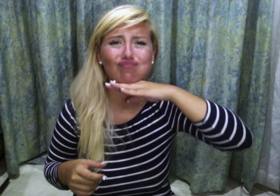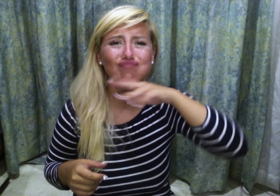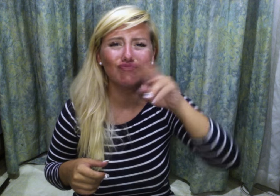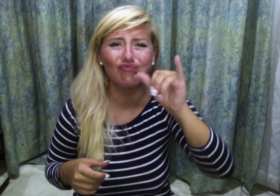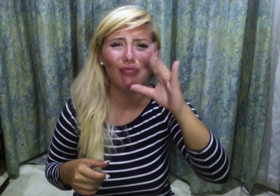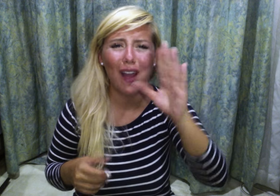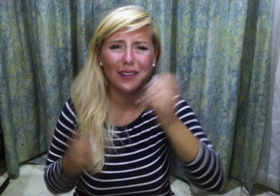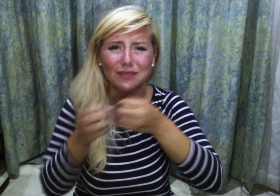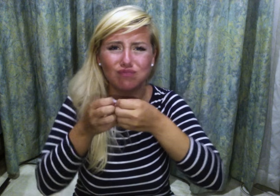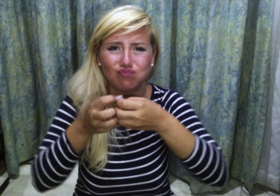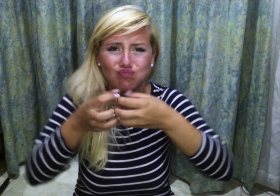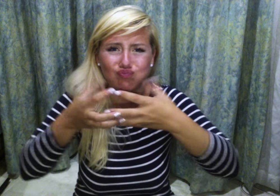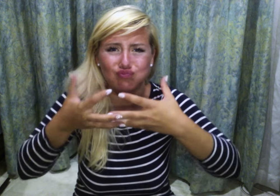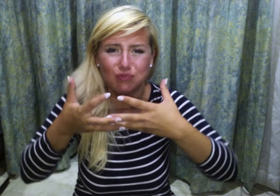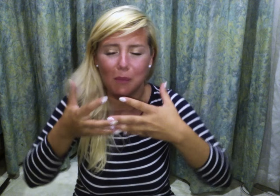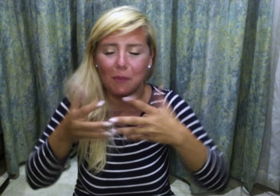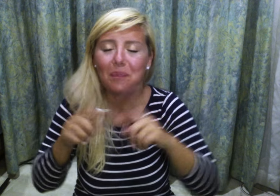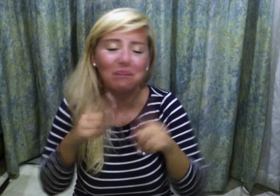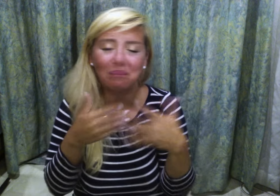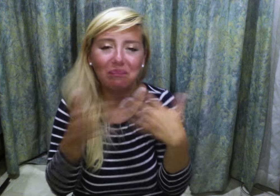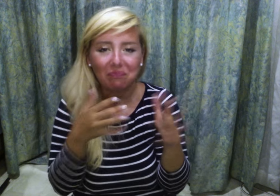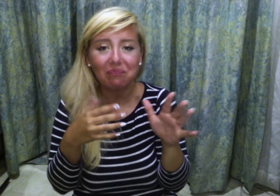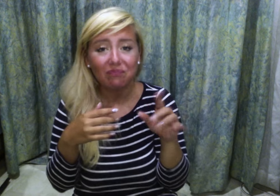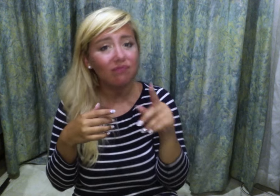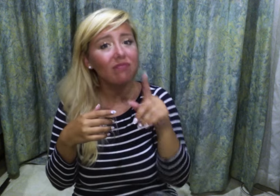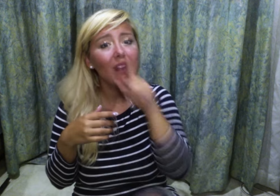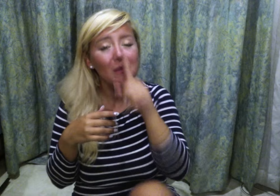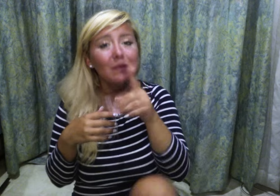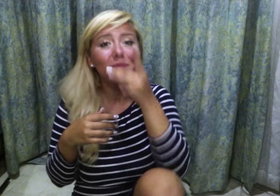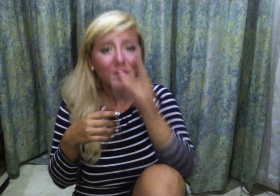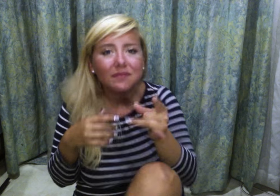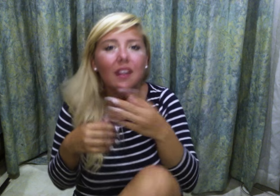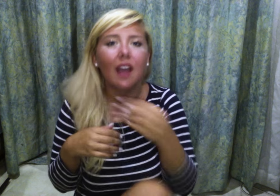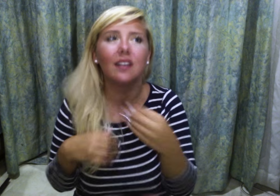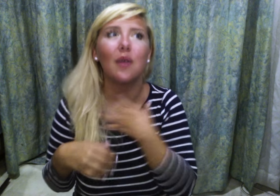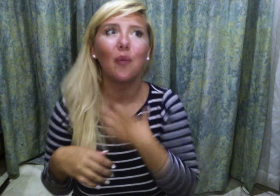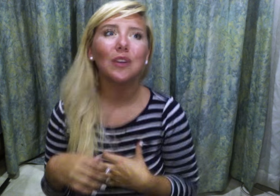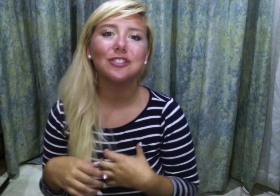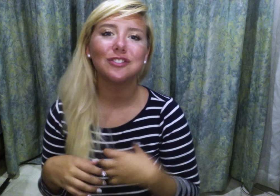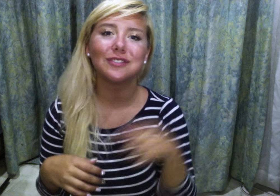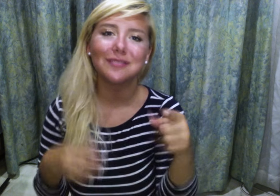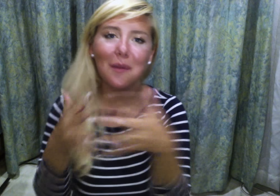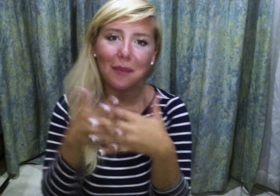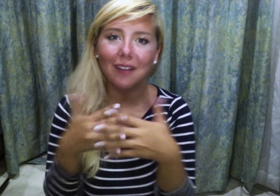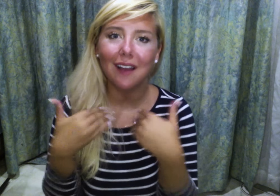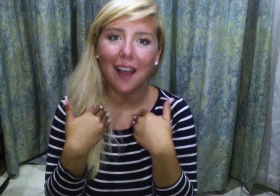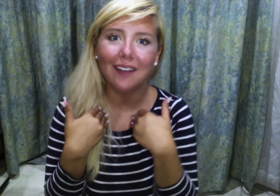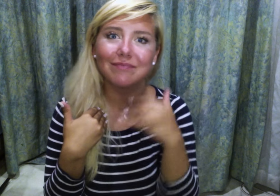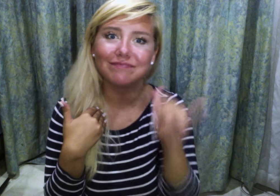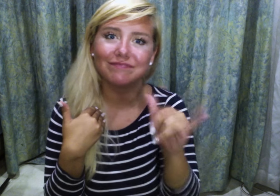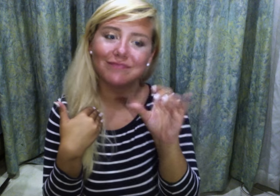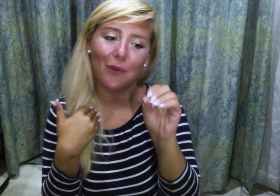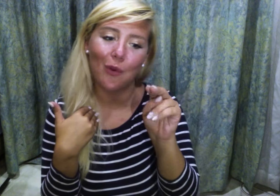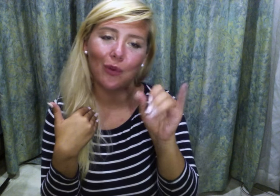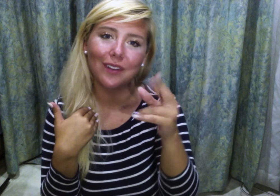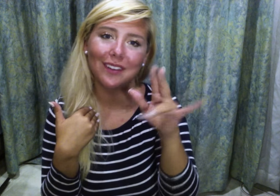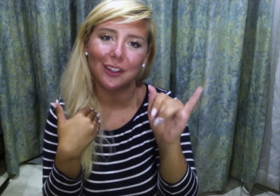quick. It's quite filling. The rice kind of expands. But anyways, it's really good. And I really wish we had this available in